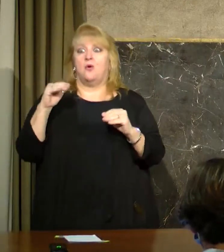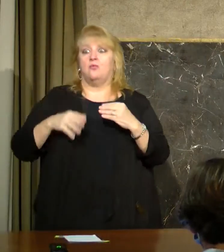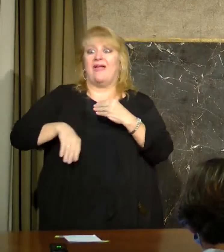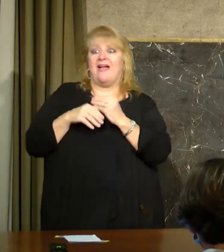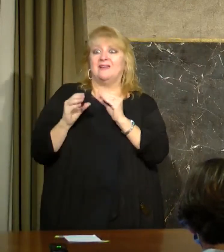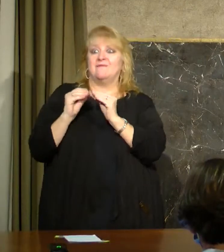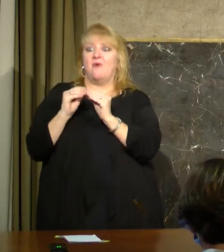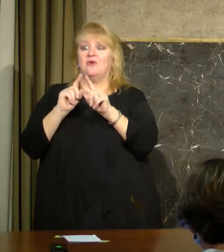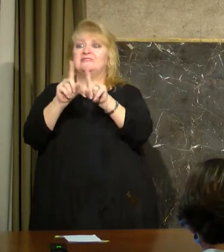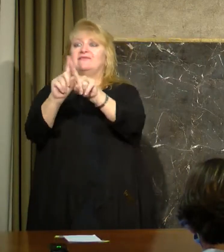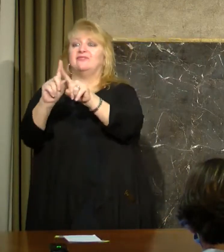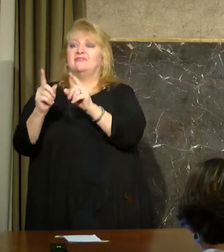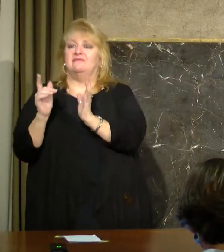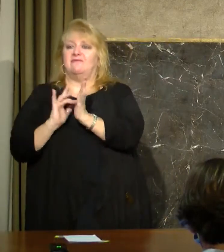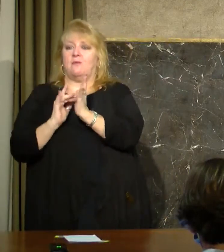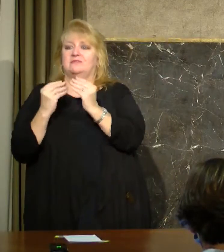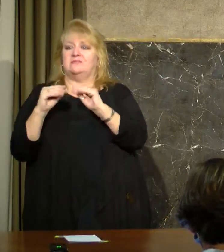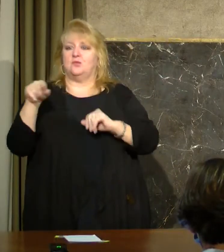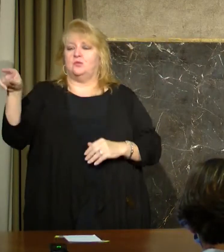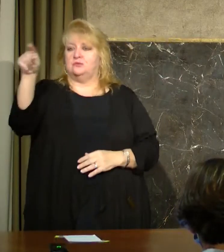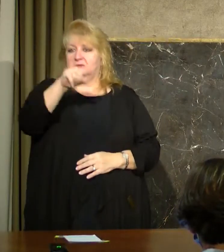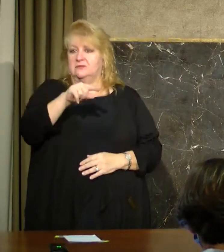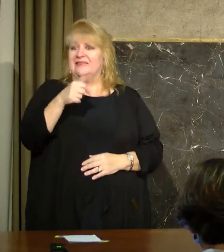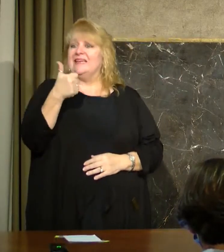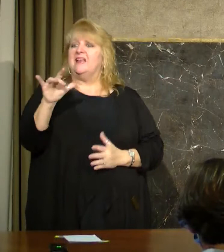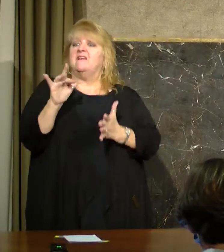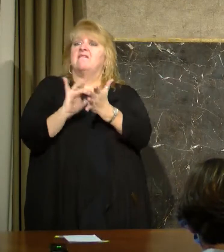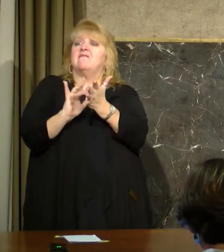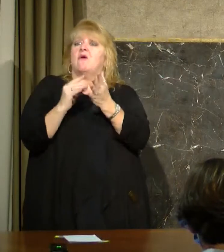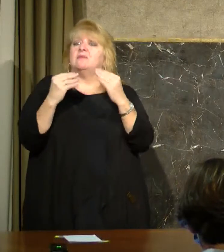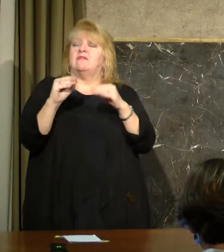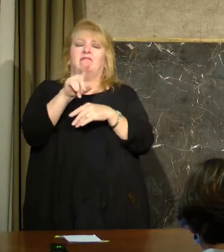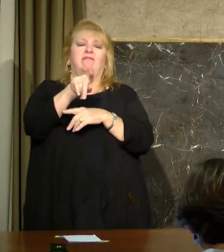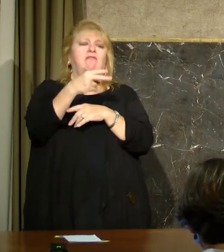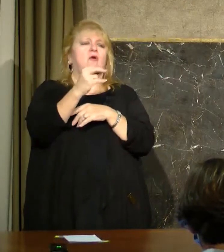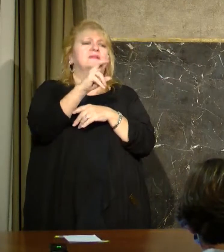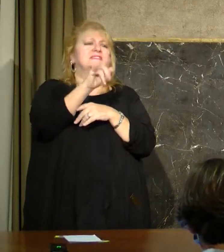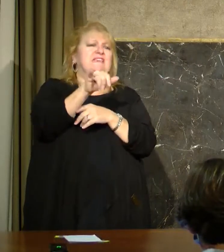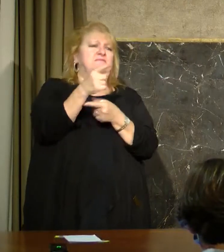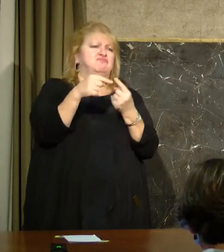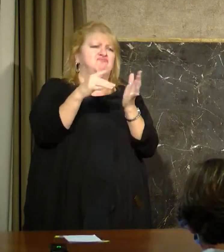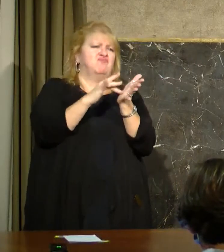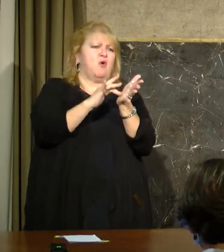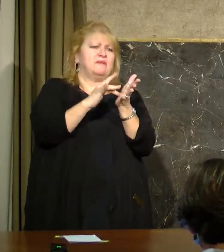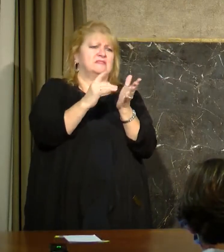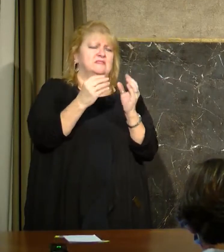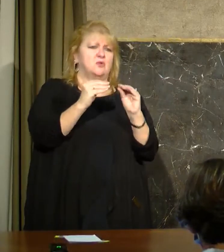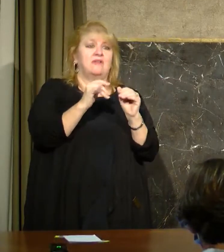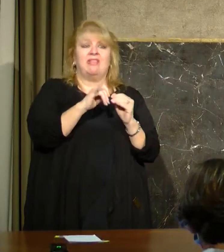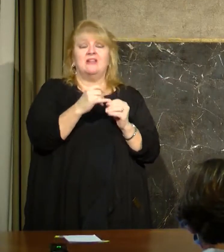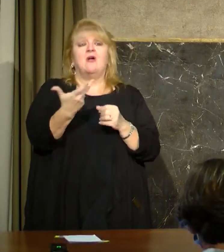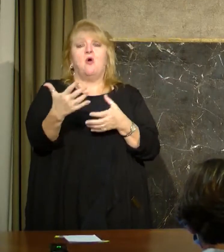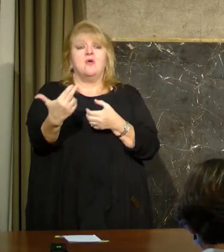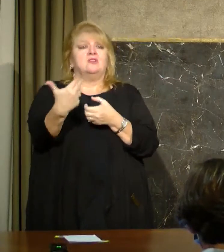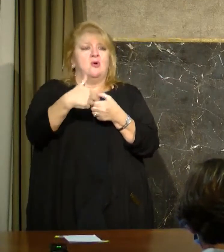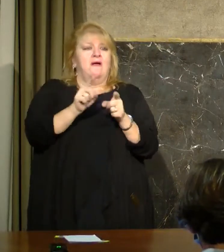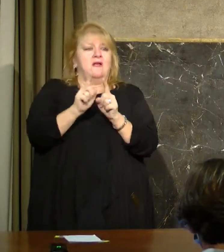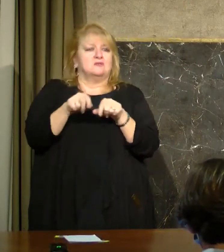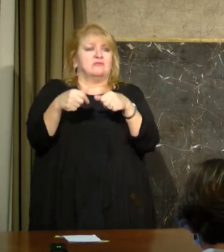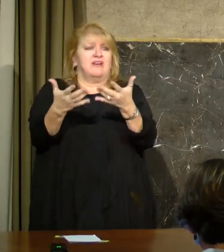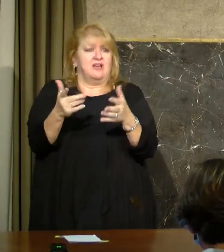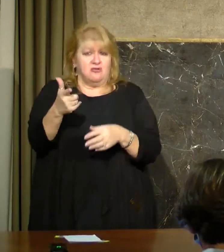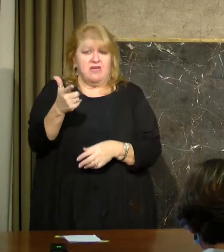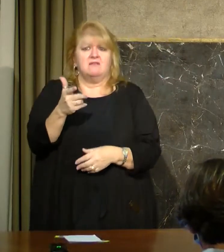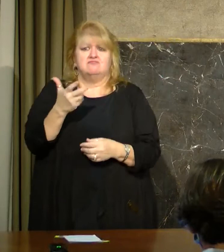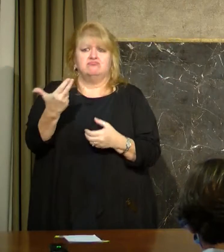be added. And I think what we're going to try and do is for any pharmacy that is enrolled as a provider, which is a process, and ready and willing